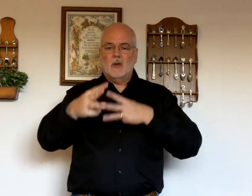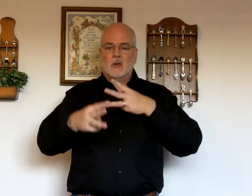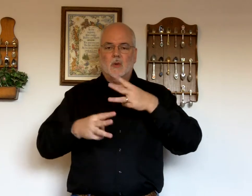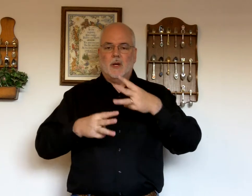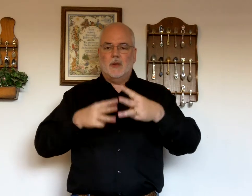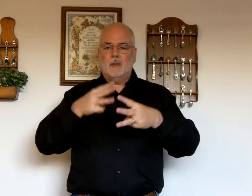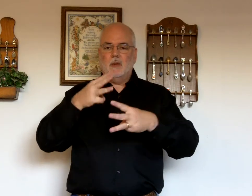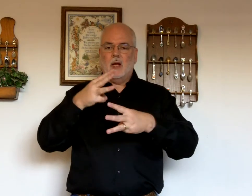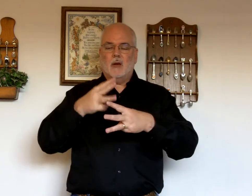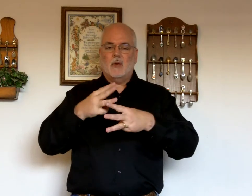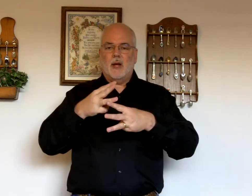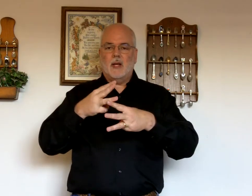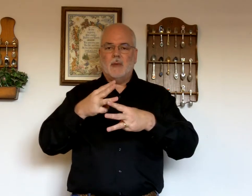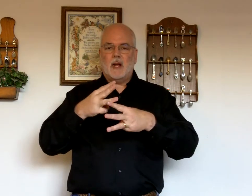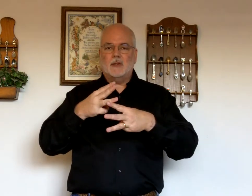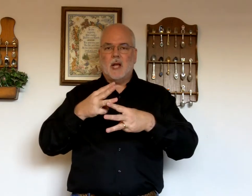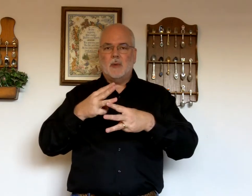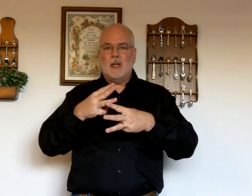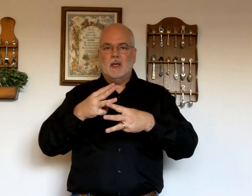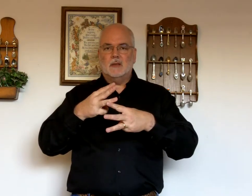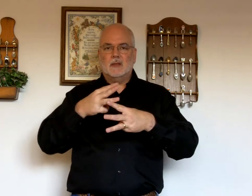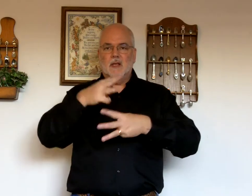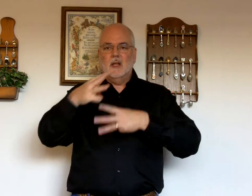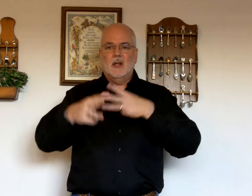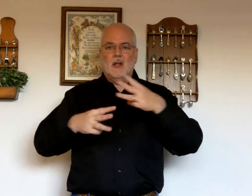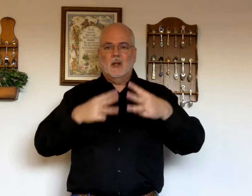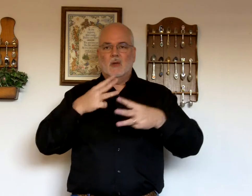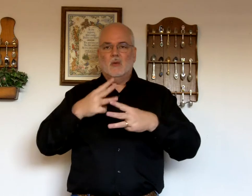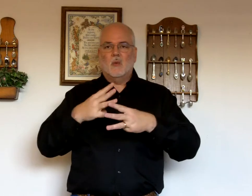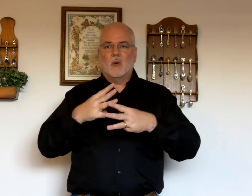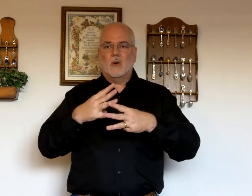Quiddal them. And right hand back on top again. World.